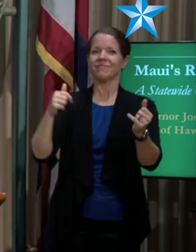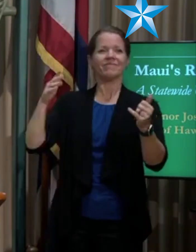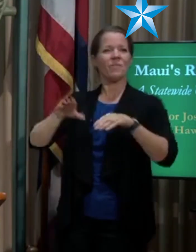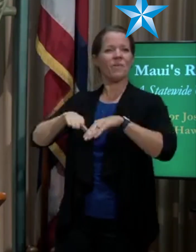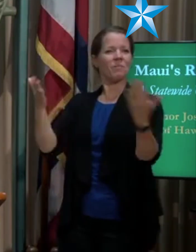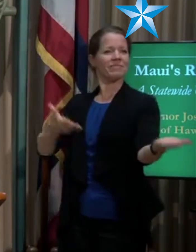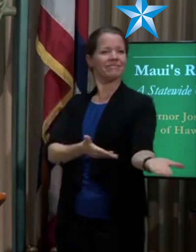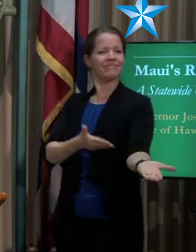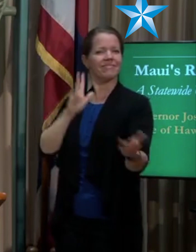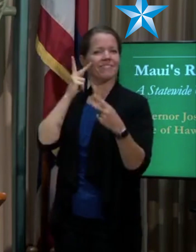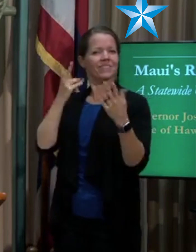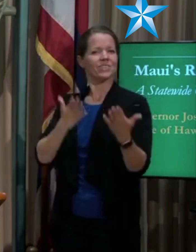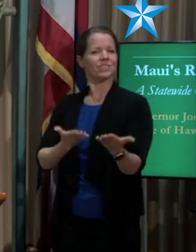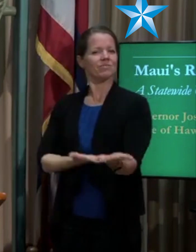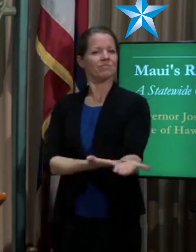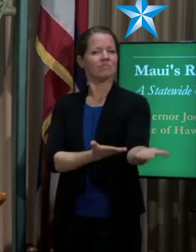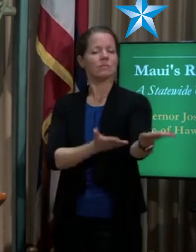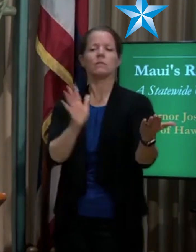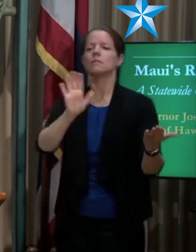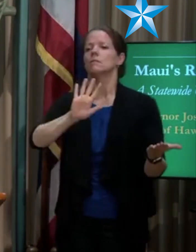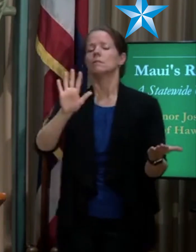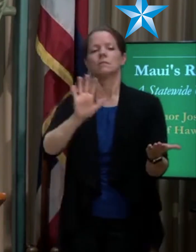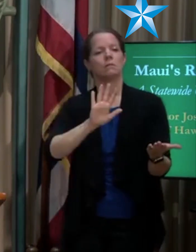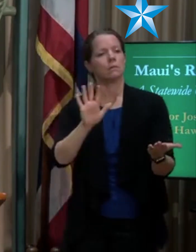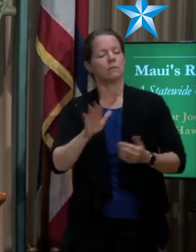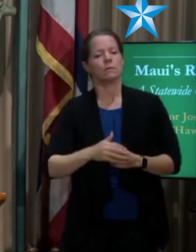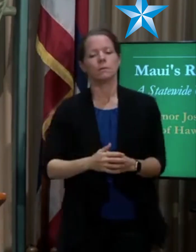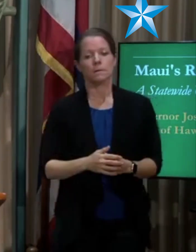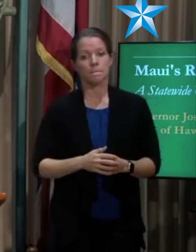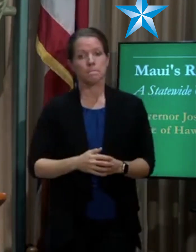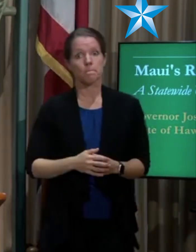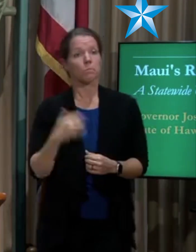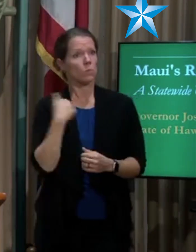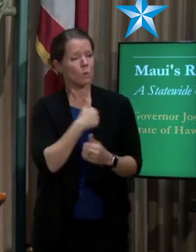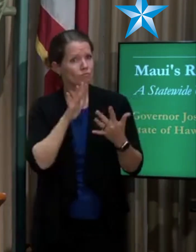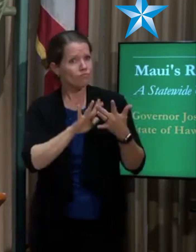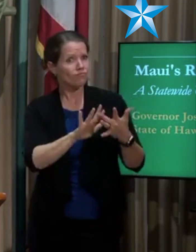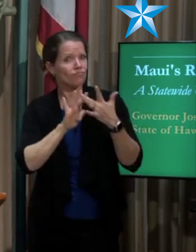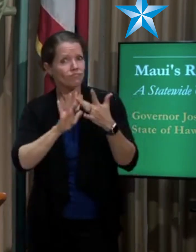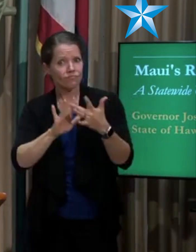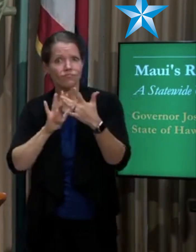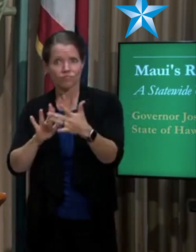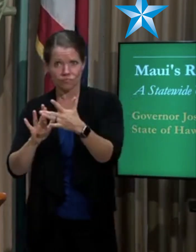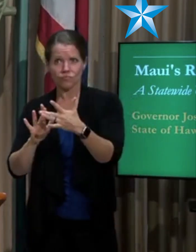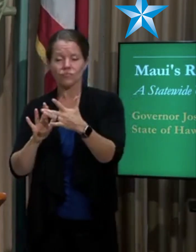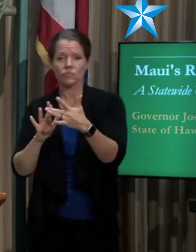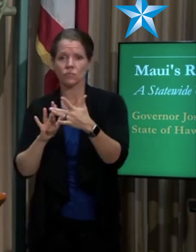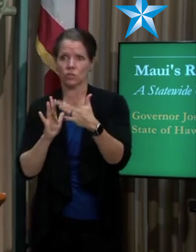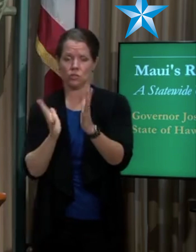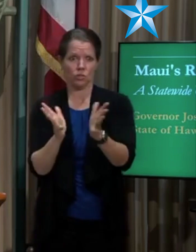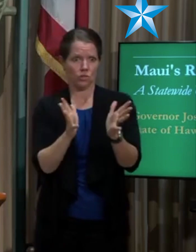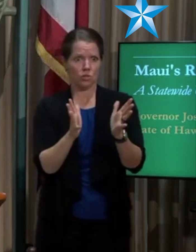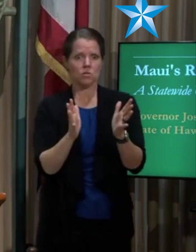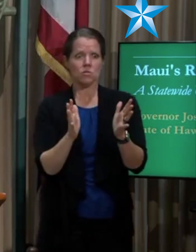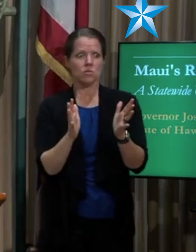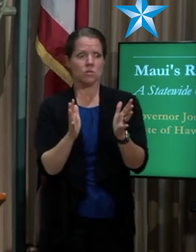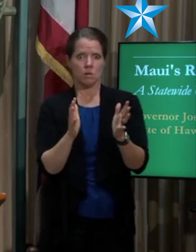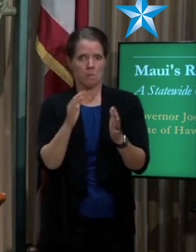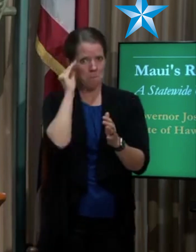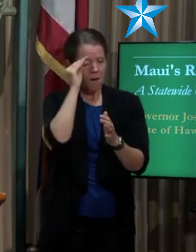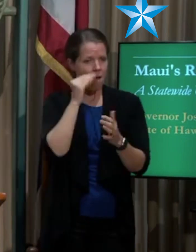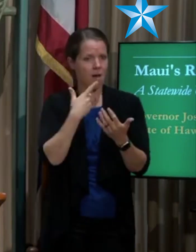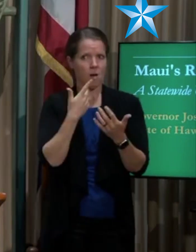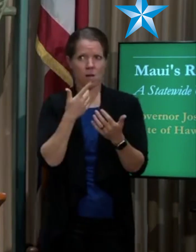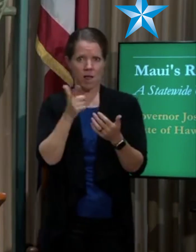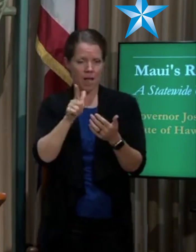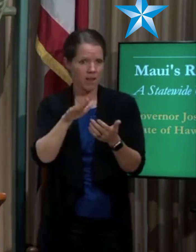have to relocate themselves. About 85% of the people that we spoke to asked us to open up almost immediately so that they could